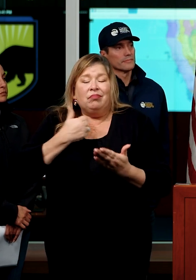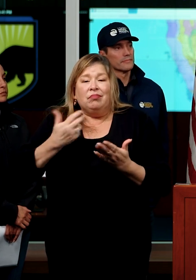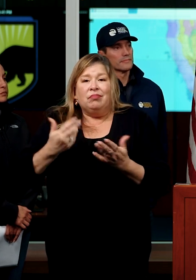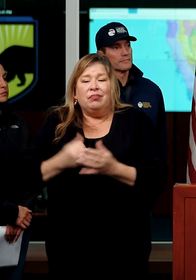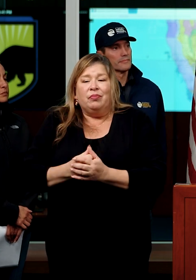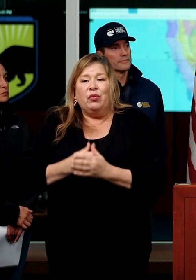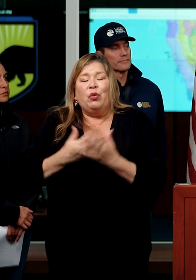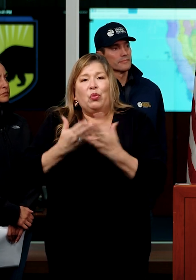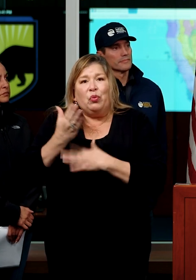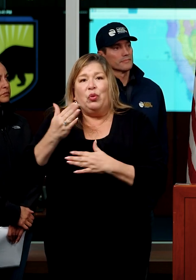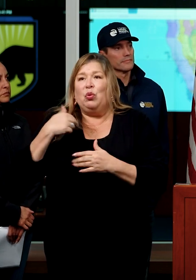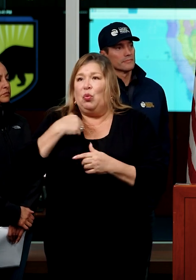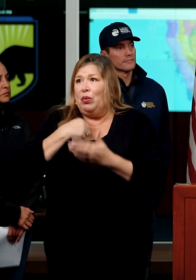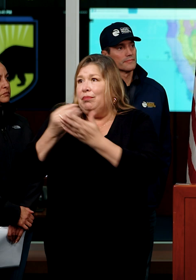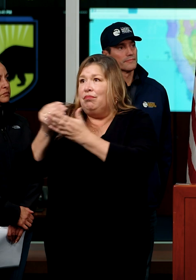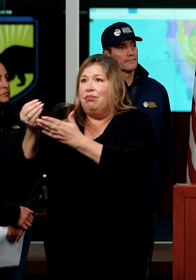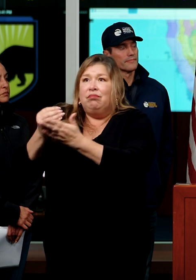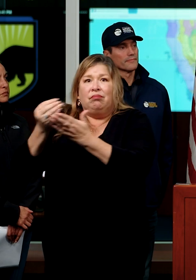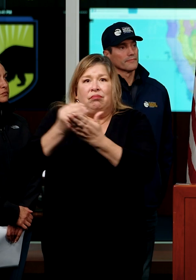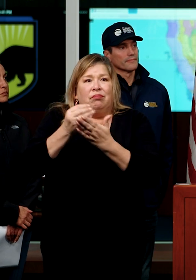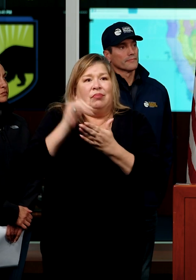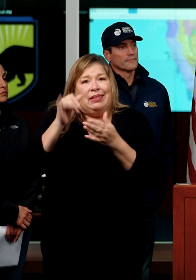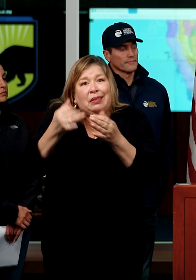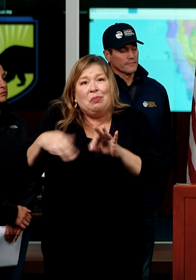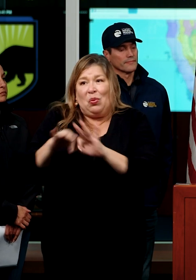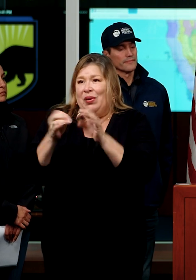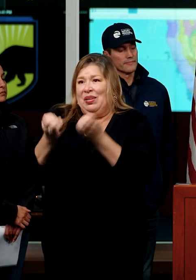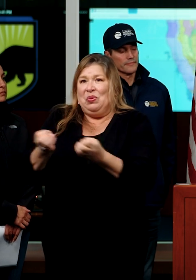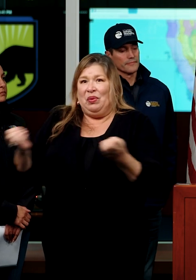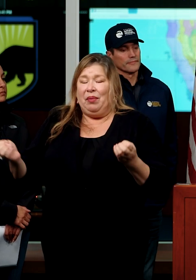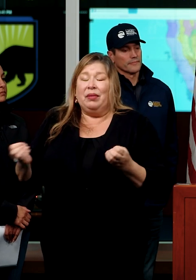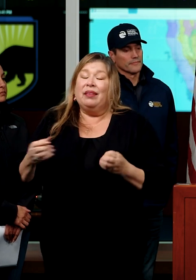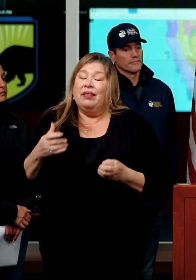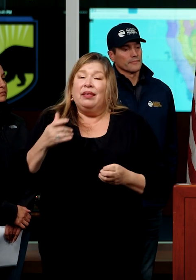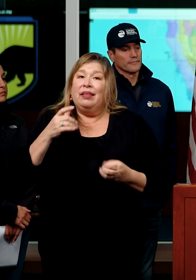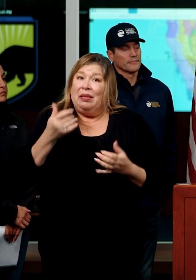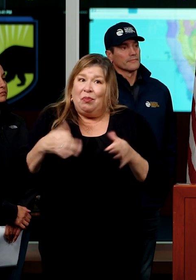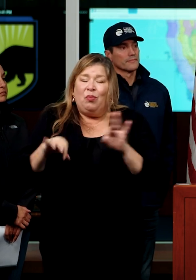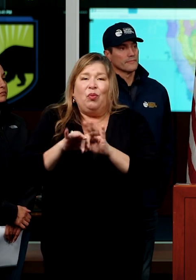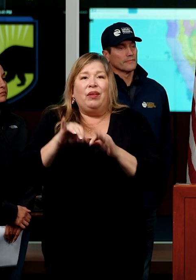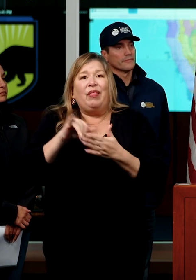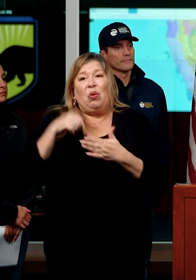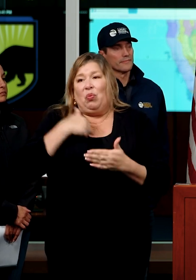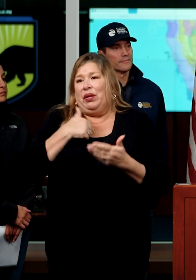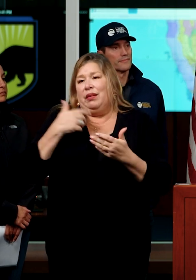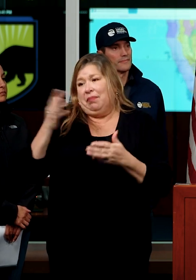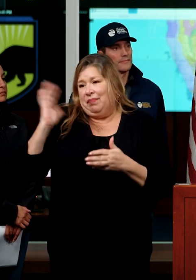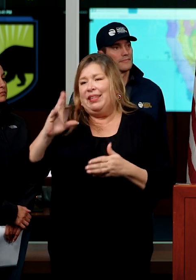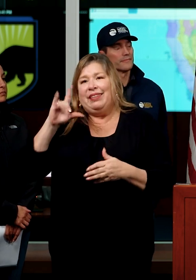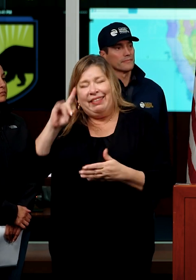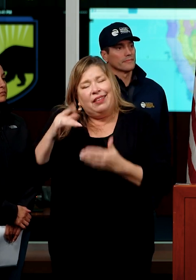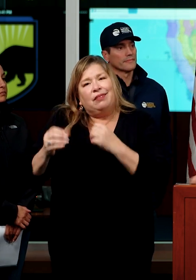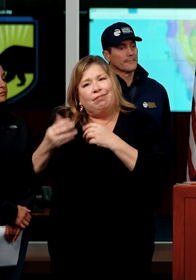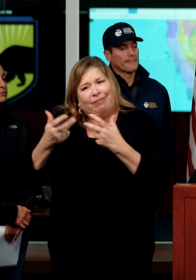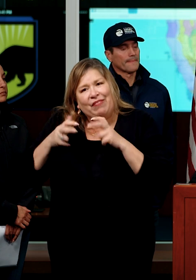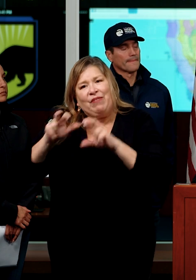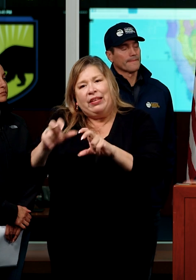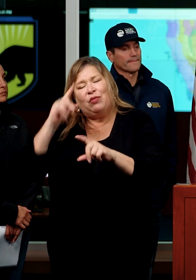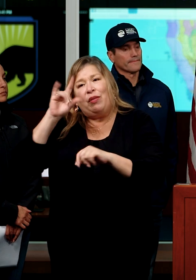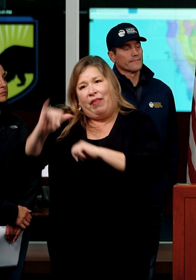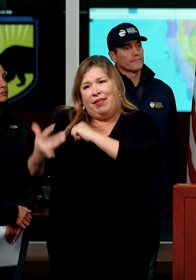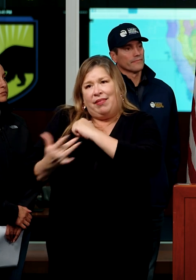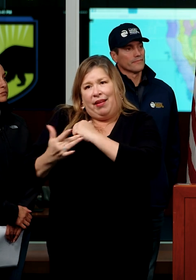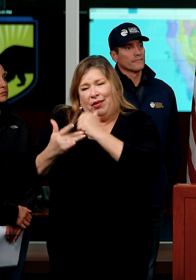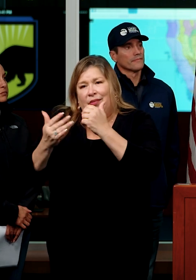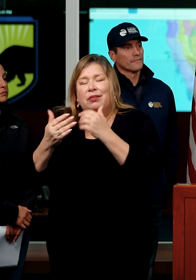through our appropriations, um, had we not invested in these technologies and these tools, uh,